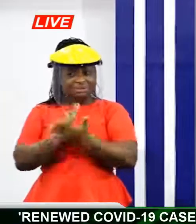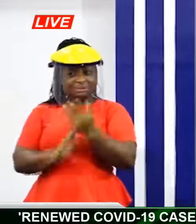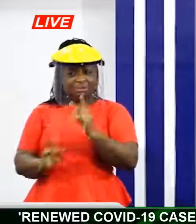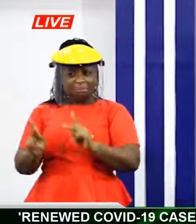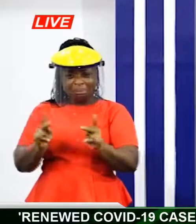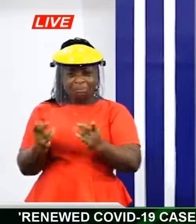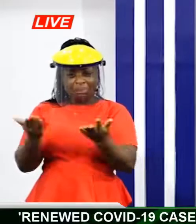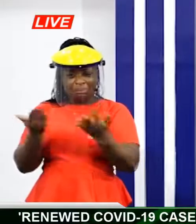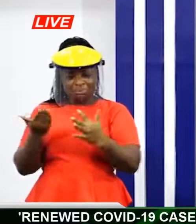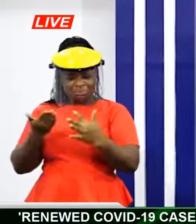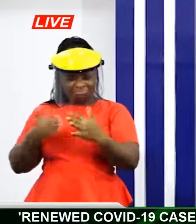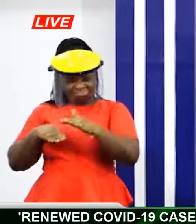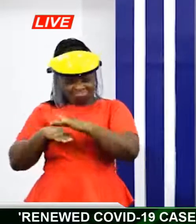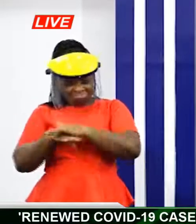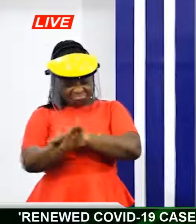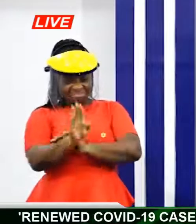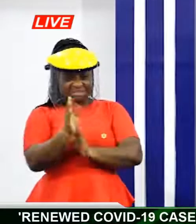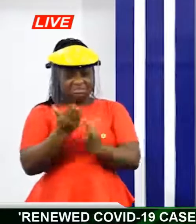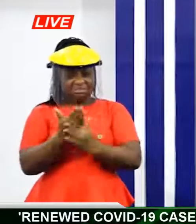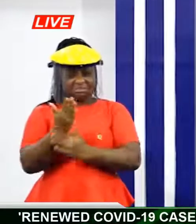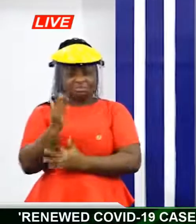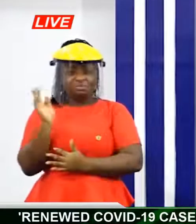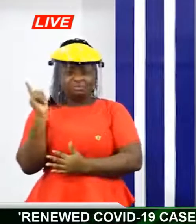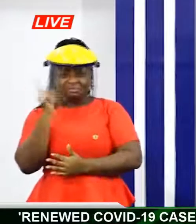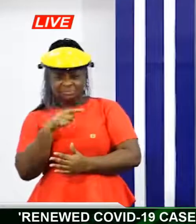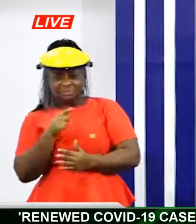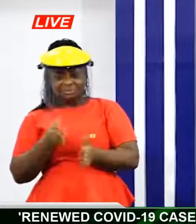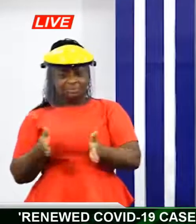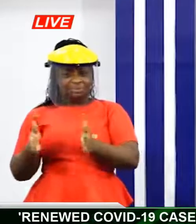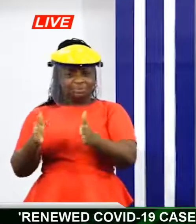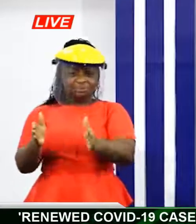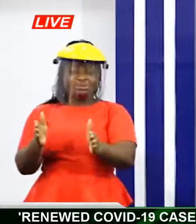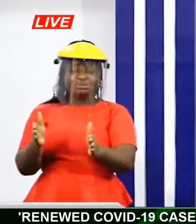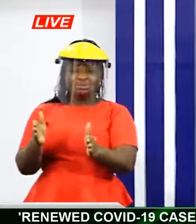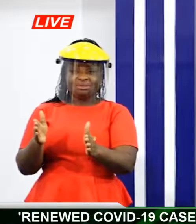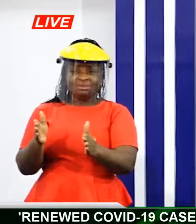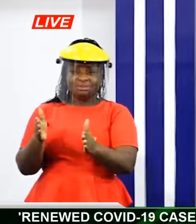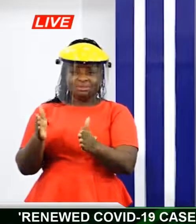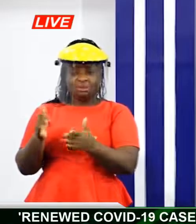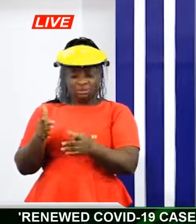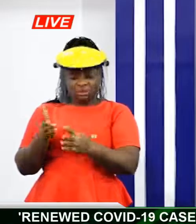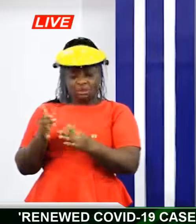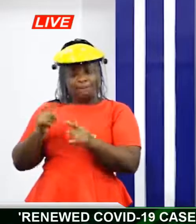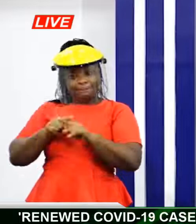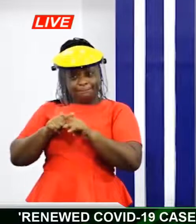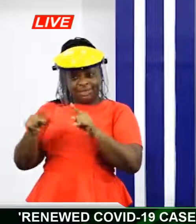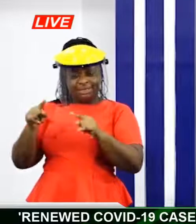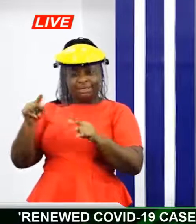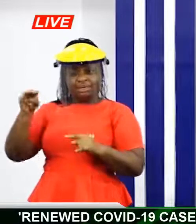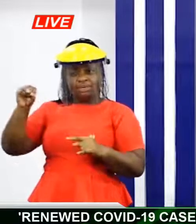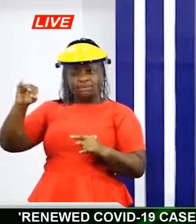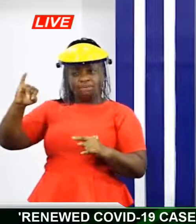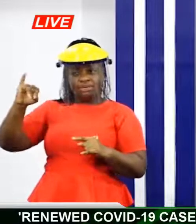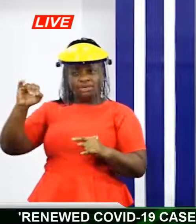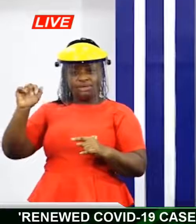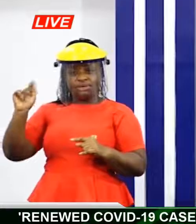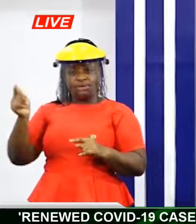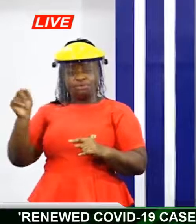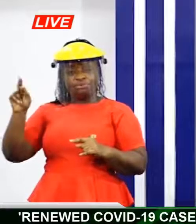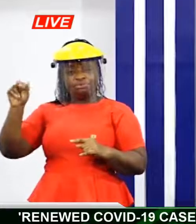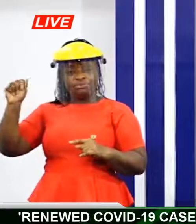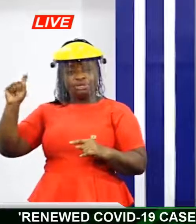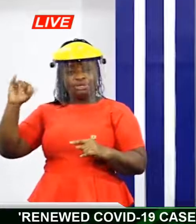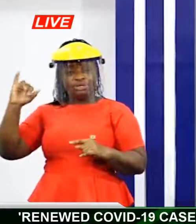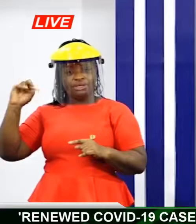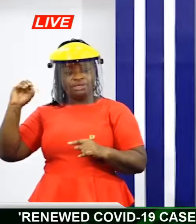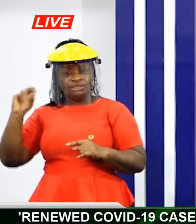people through illegal routes, the military and immigration continue to intercept those attempts. The state has